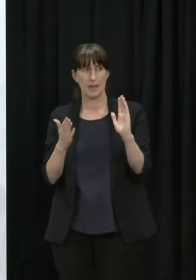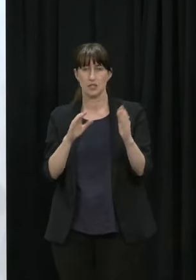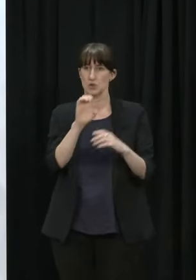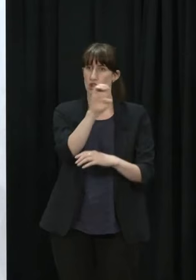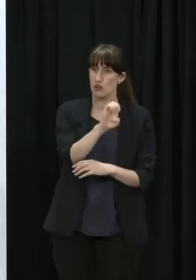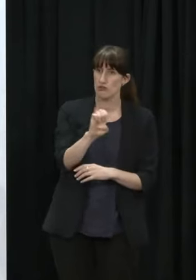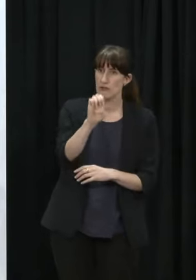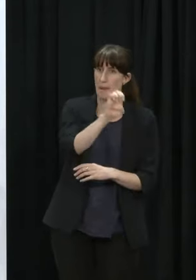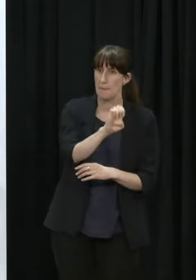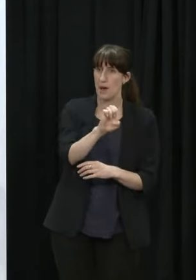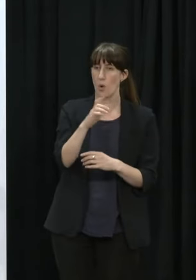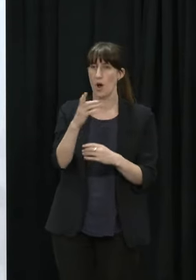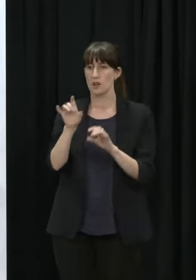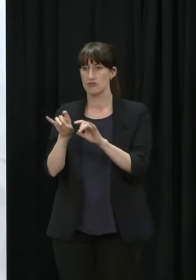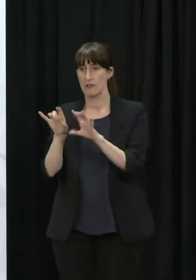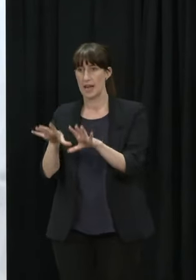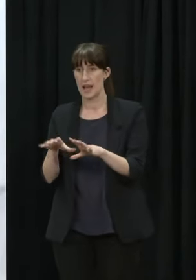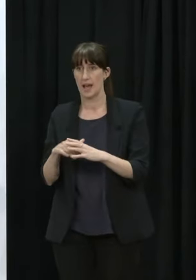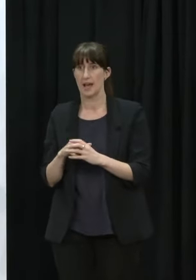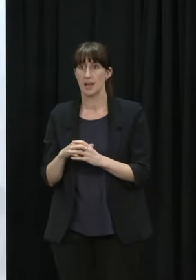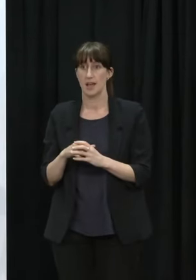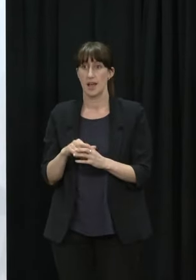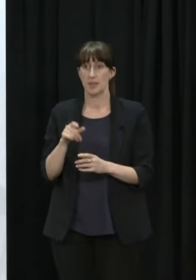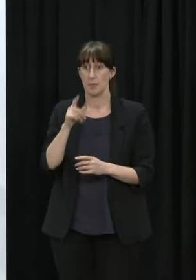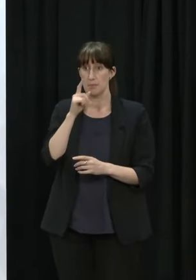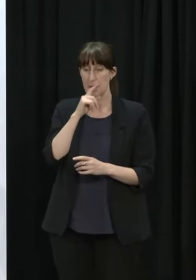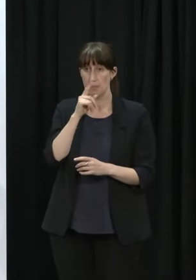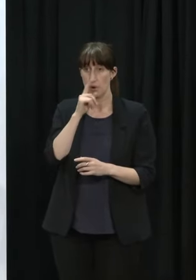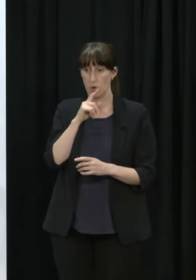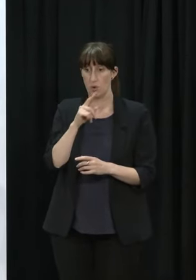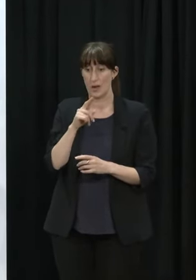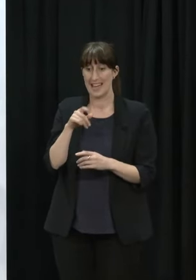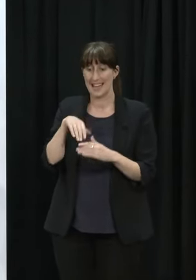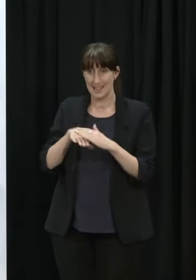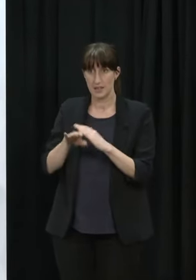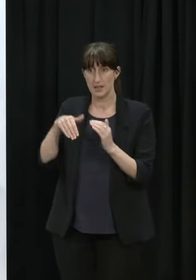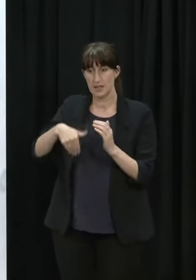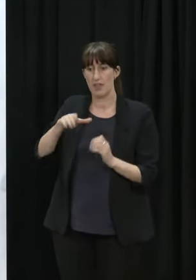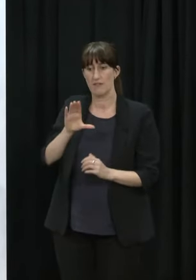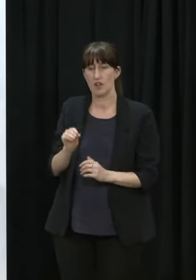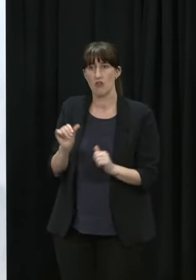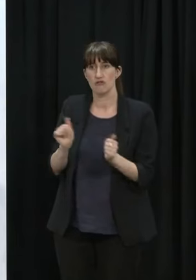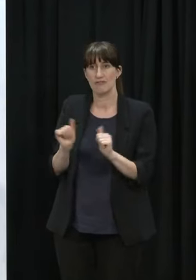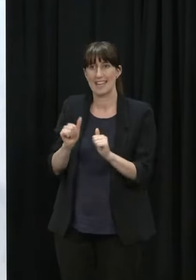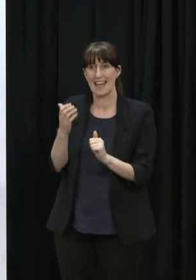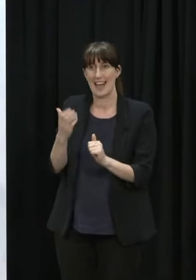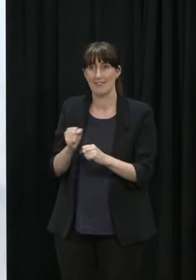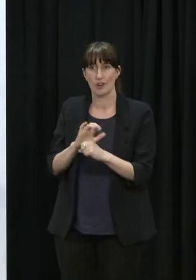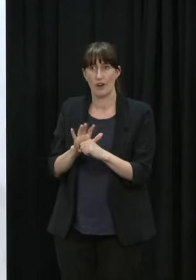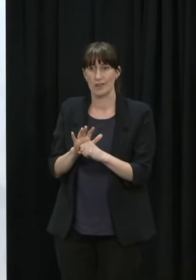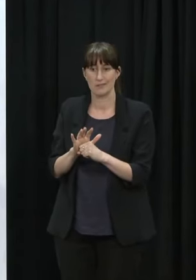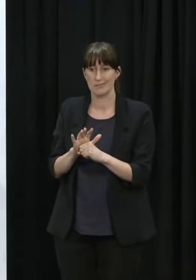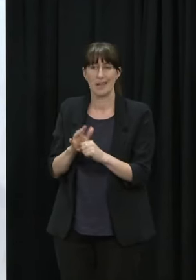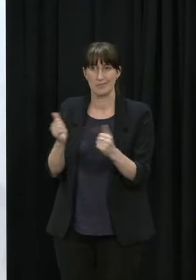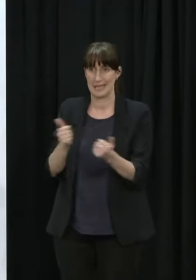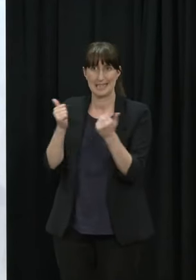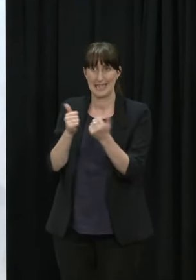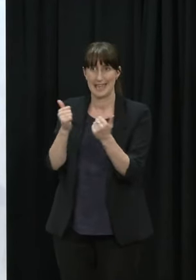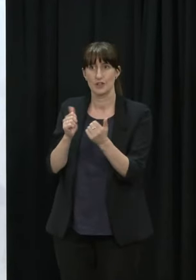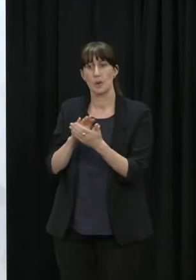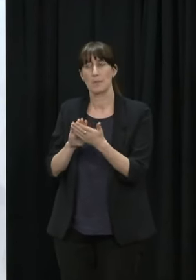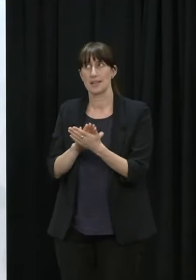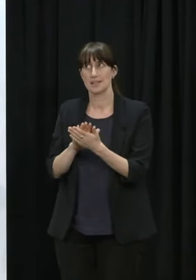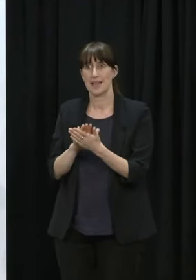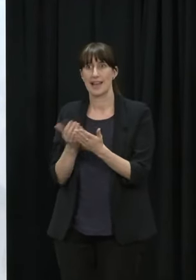of people who have experienced COVID is very high so they have natural immunity as well and the vaccination will have topped that up so I think that